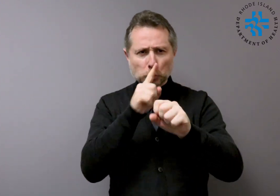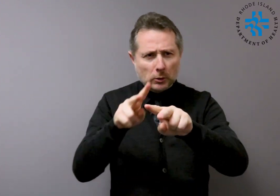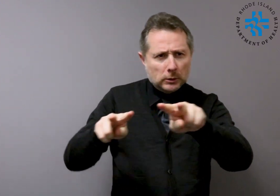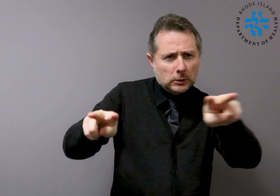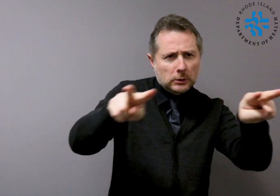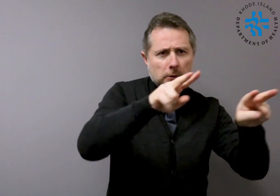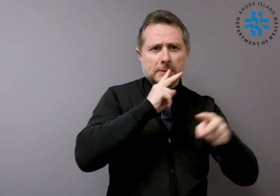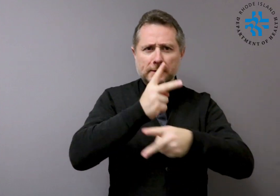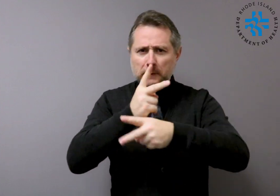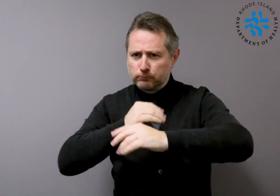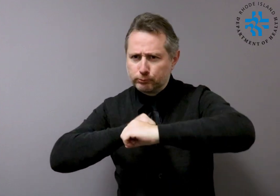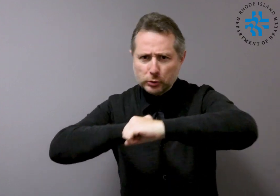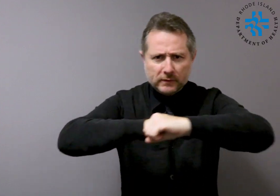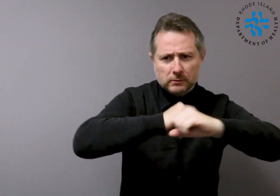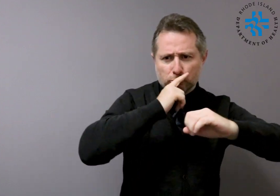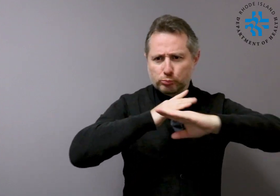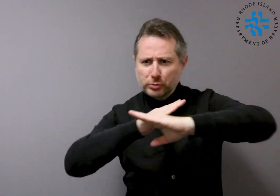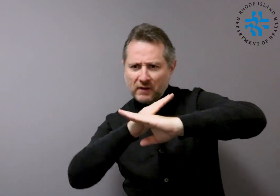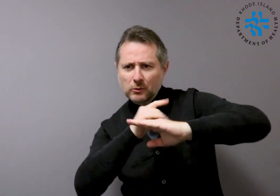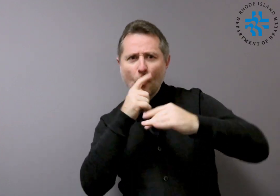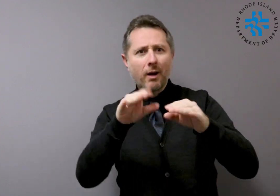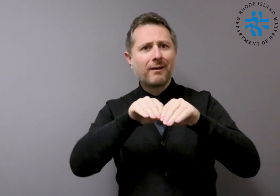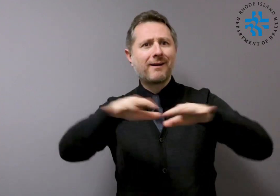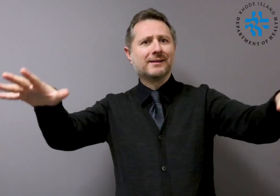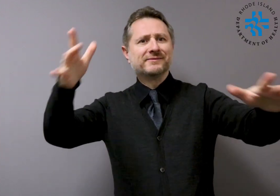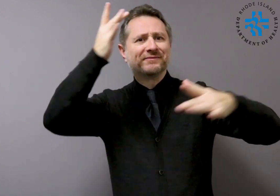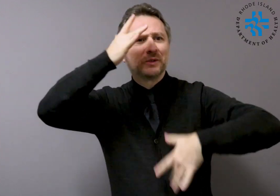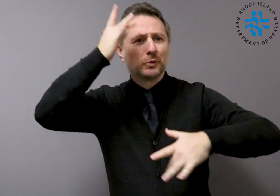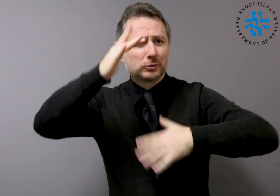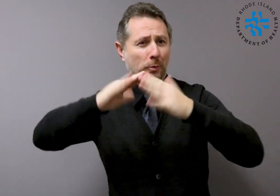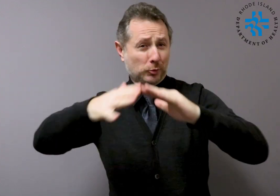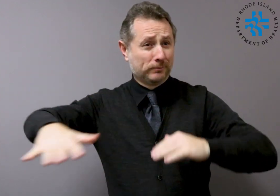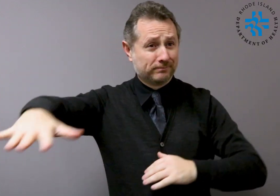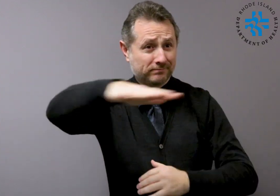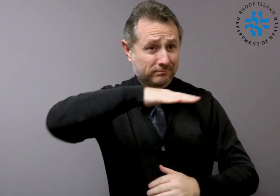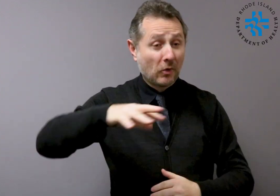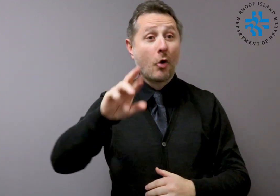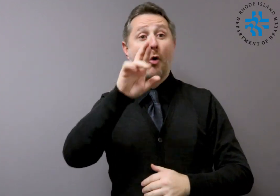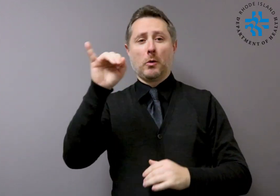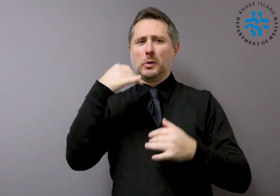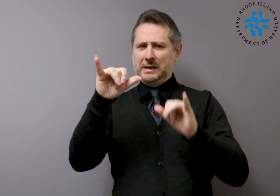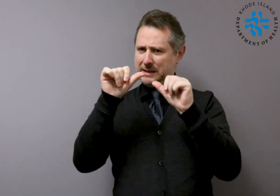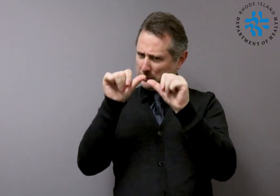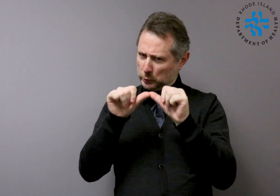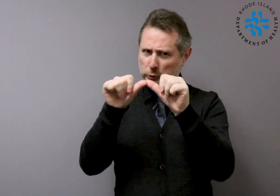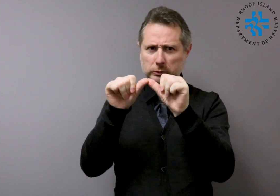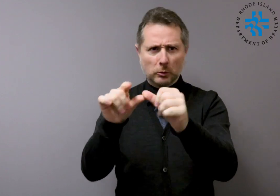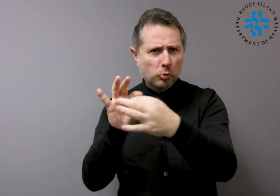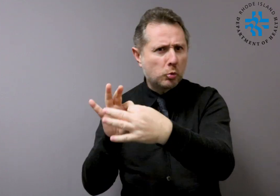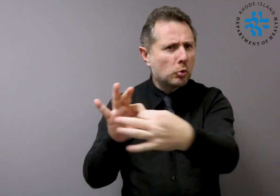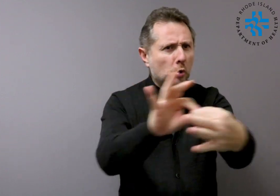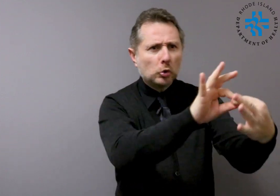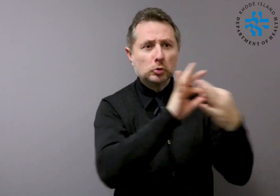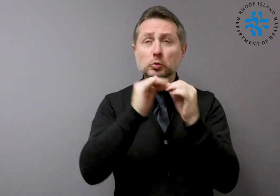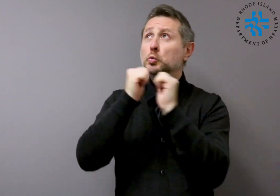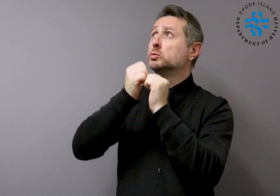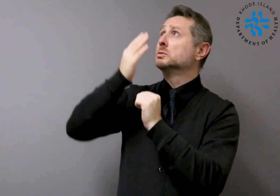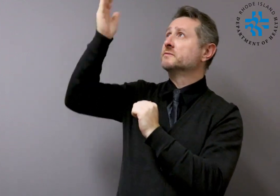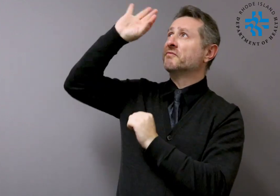to help prevent the spread of the virus in the community, Rhode Island is continuing to coordinate with the federal government to limit or prevent the